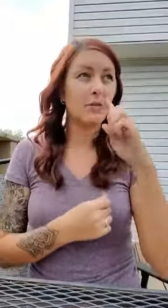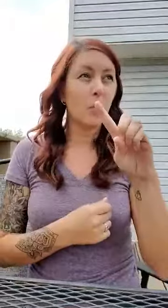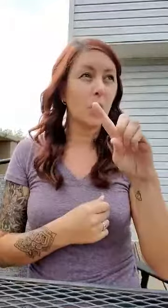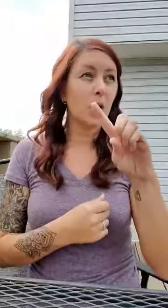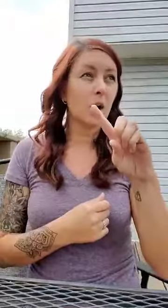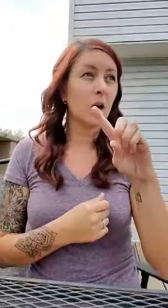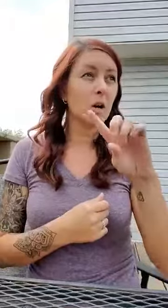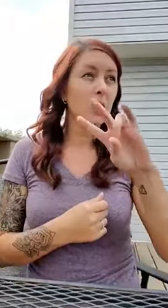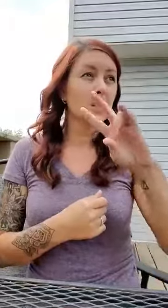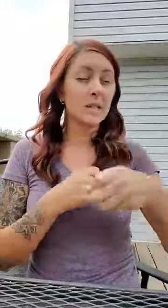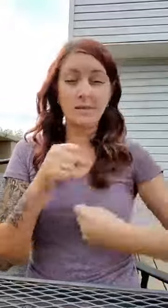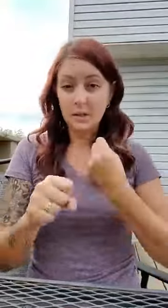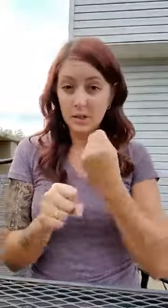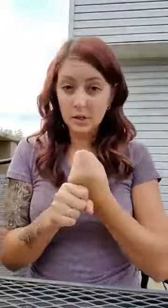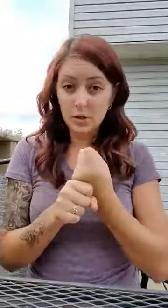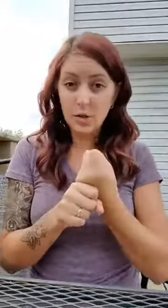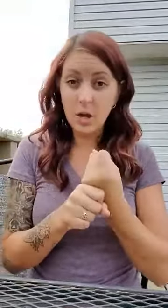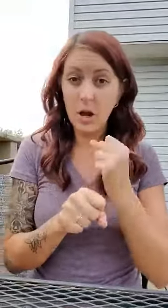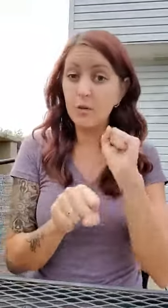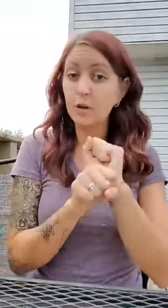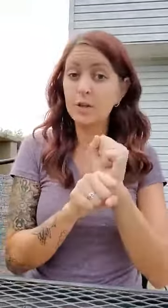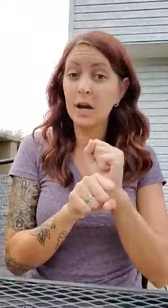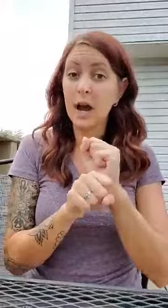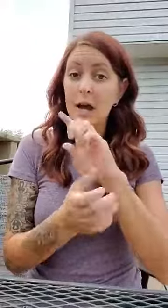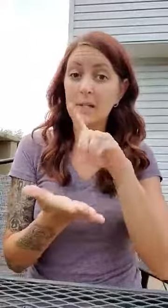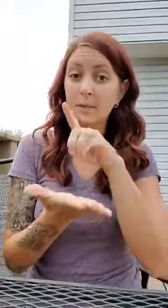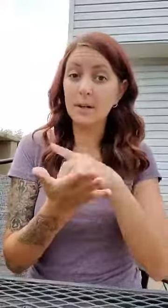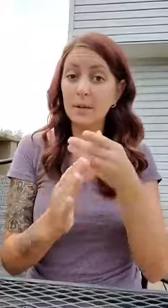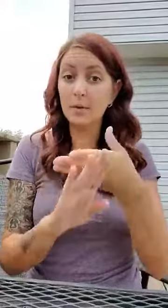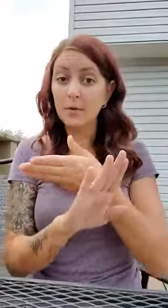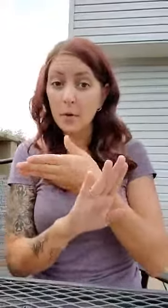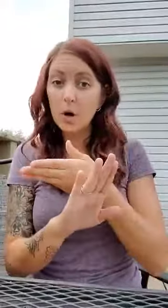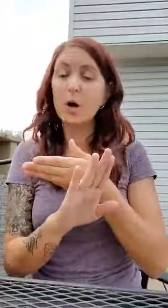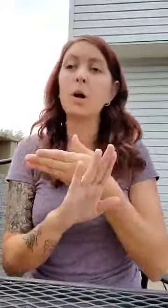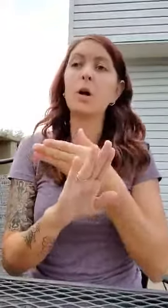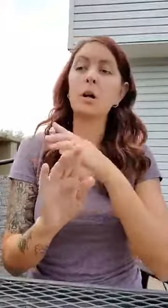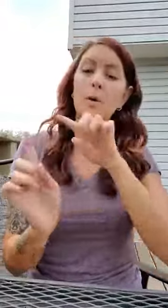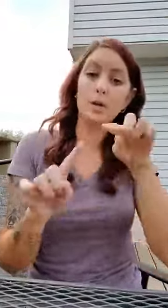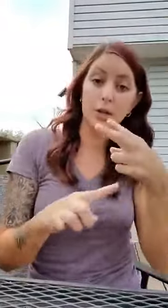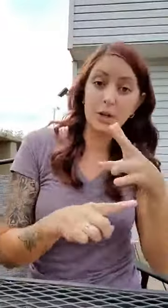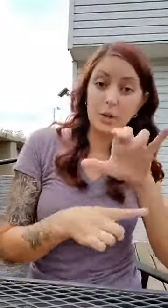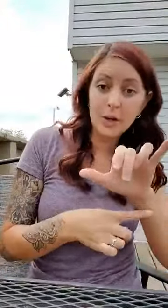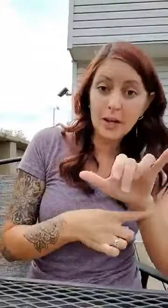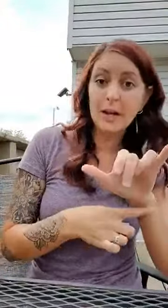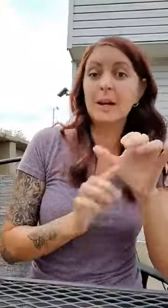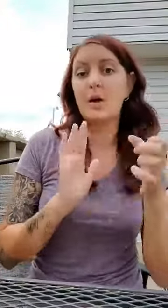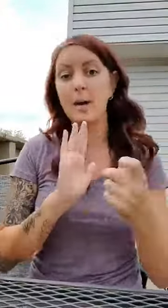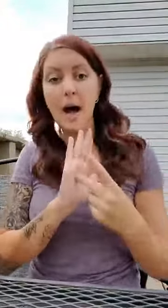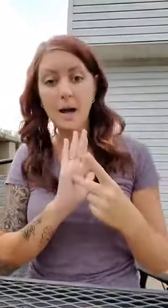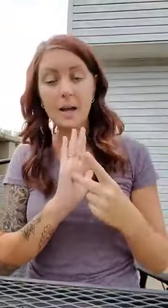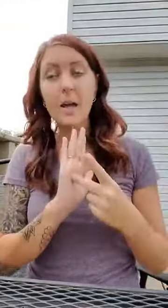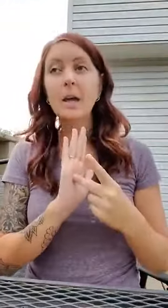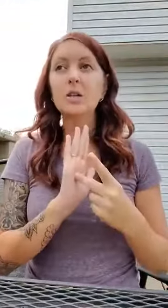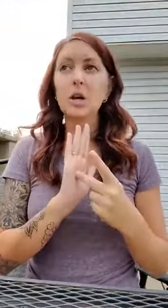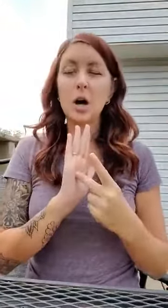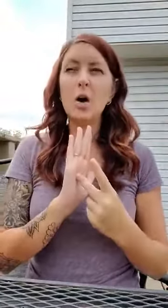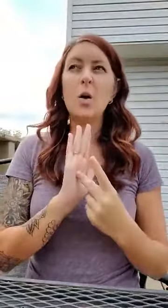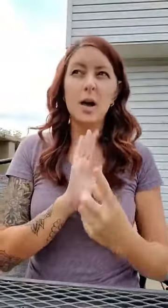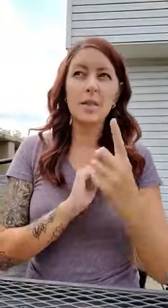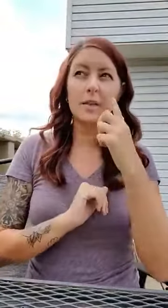for seven years. I've worked at Dominion before and I went to Huey and now I'm back. So I think